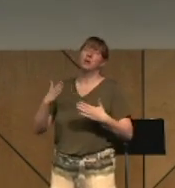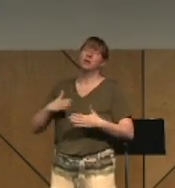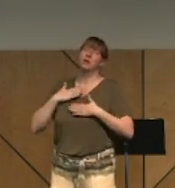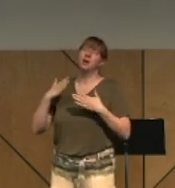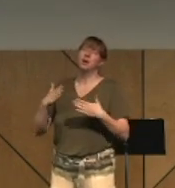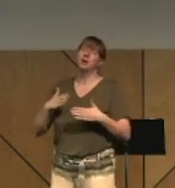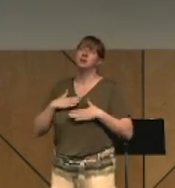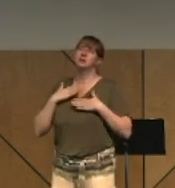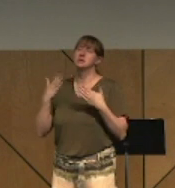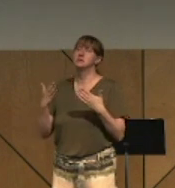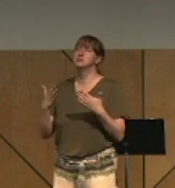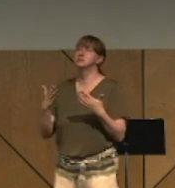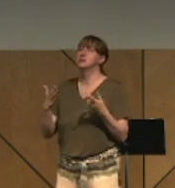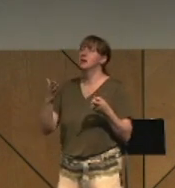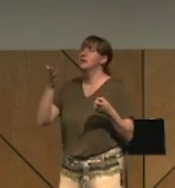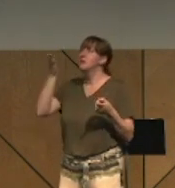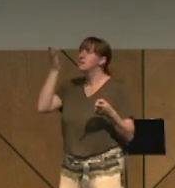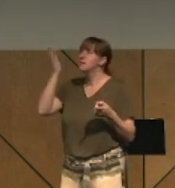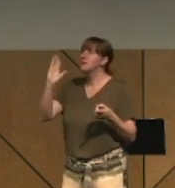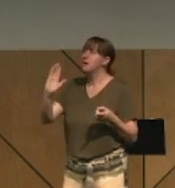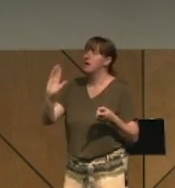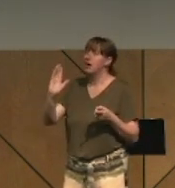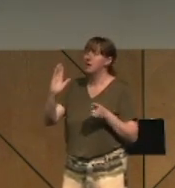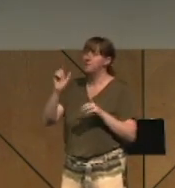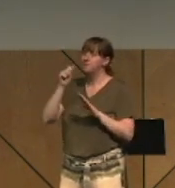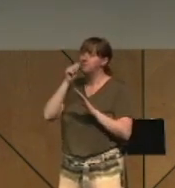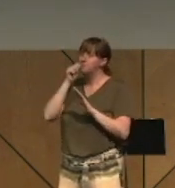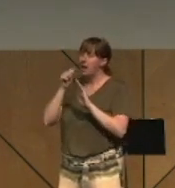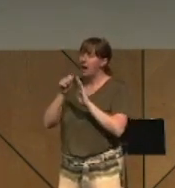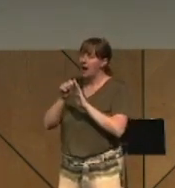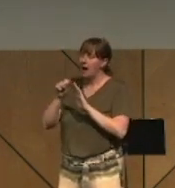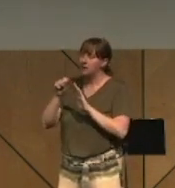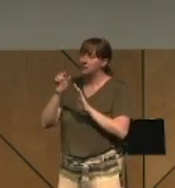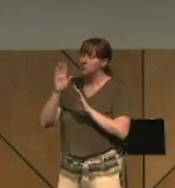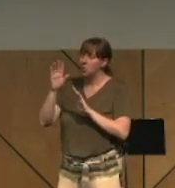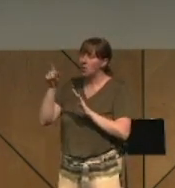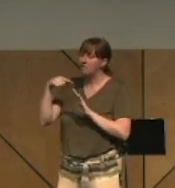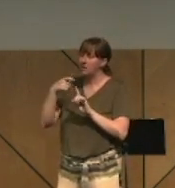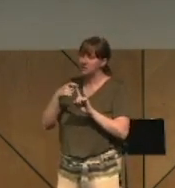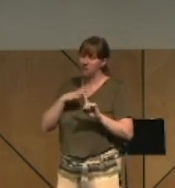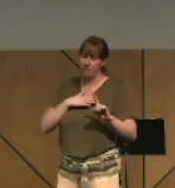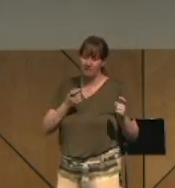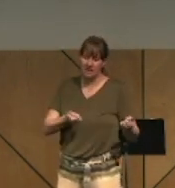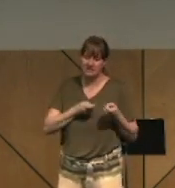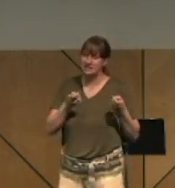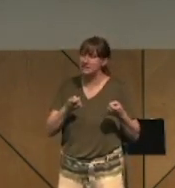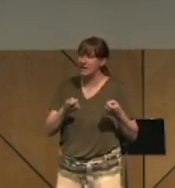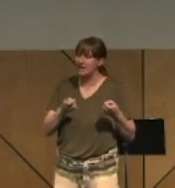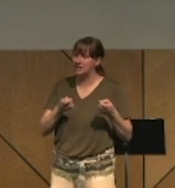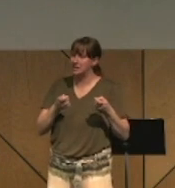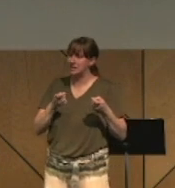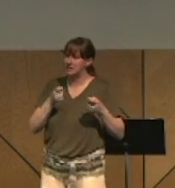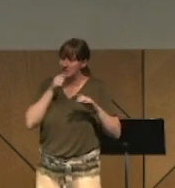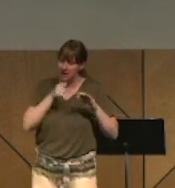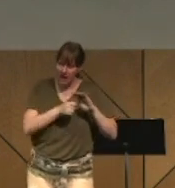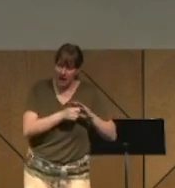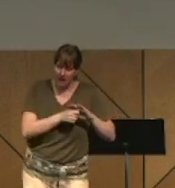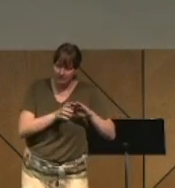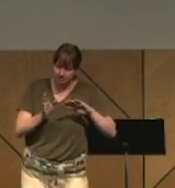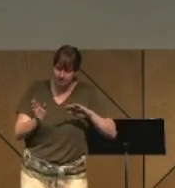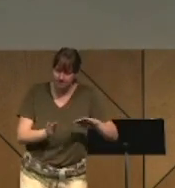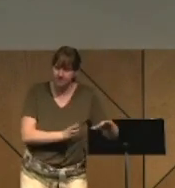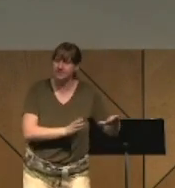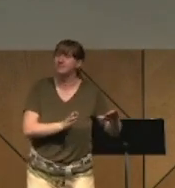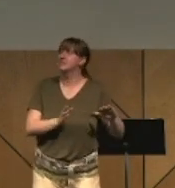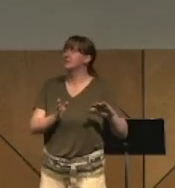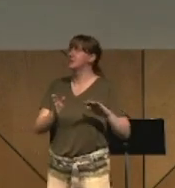broken rejoice. God, hide your face from my sins. Blot out all my iniquities. Create in me